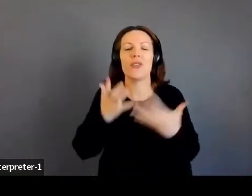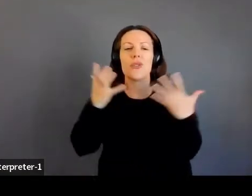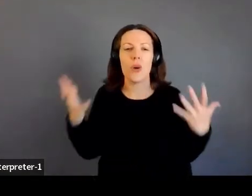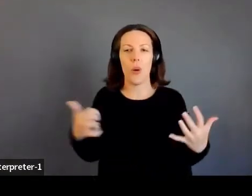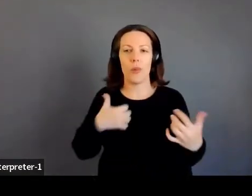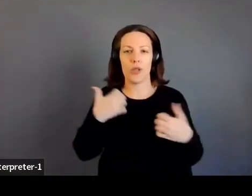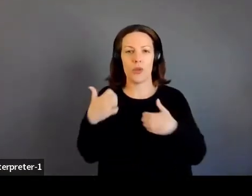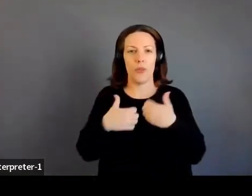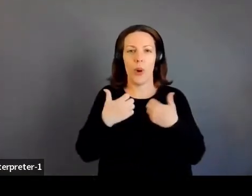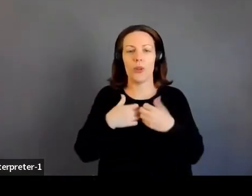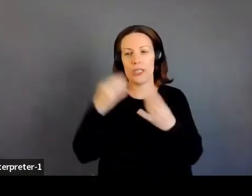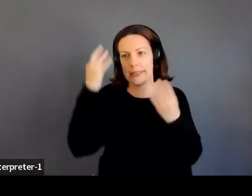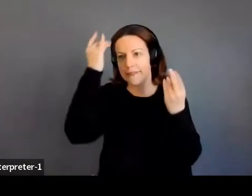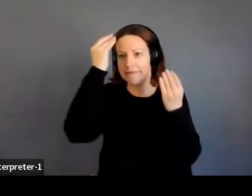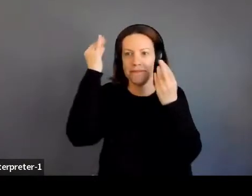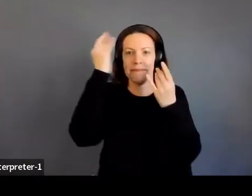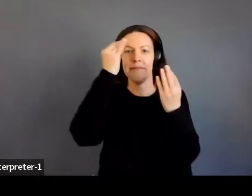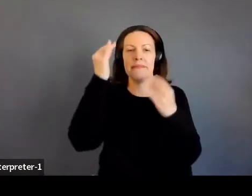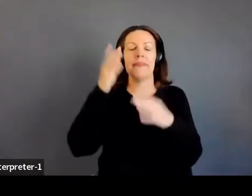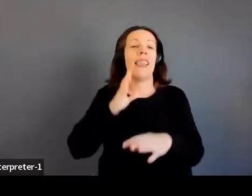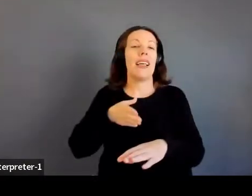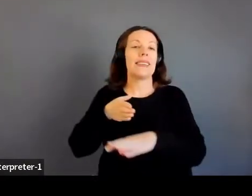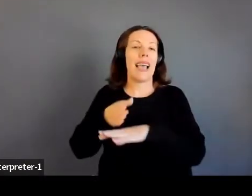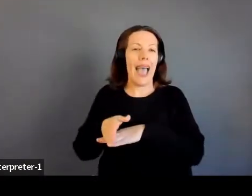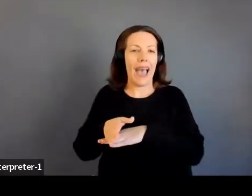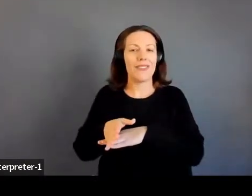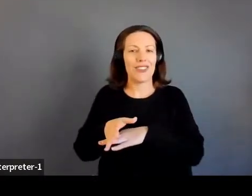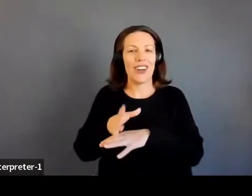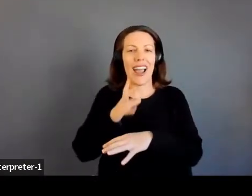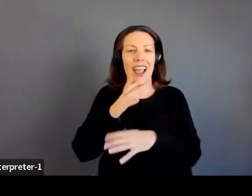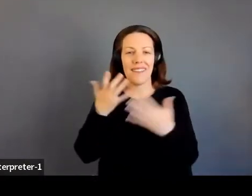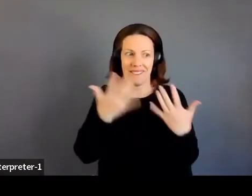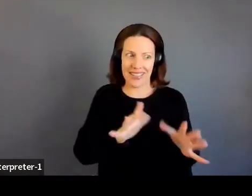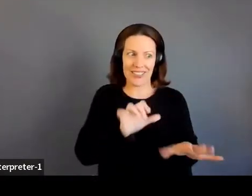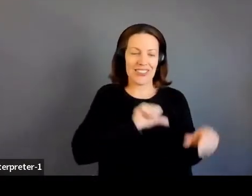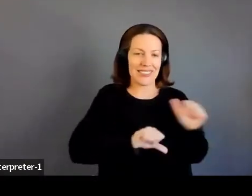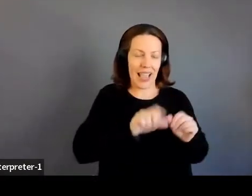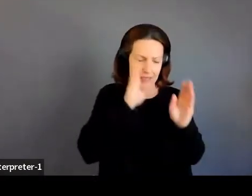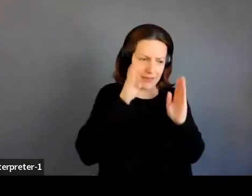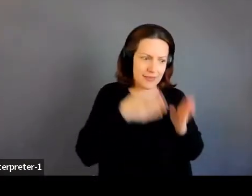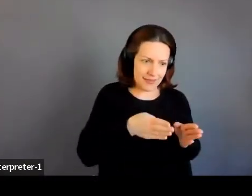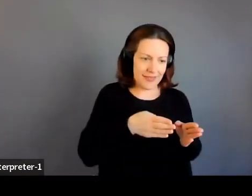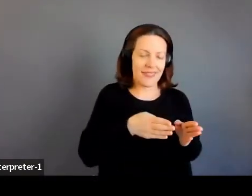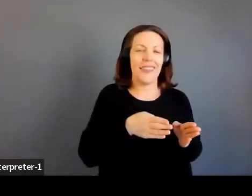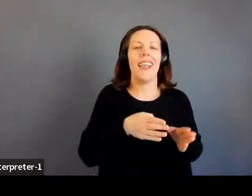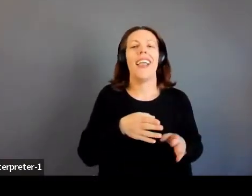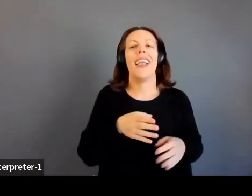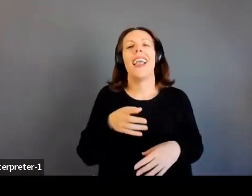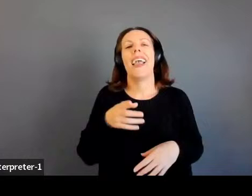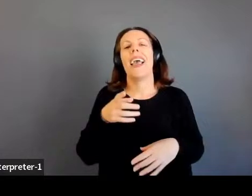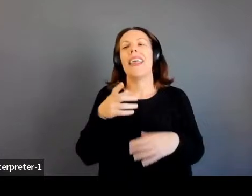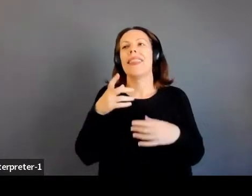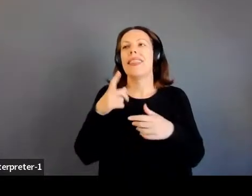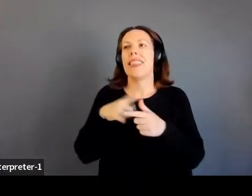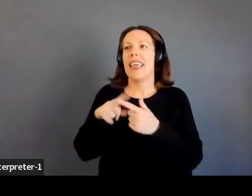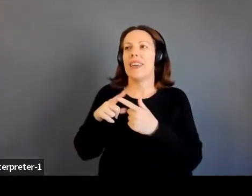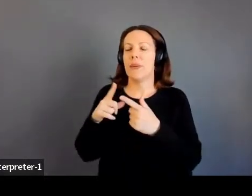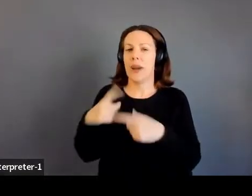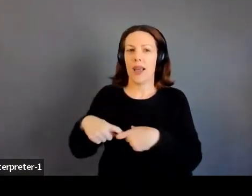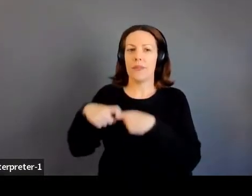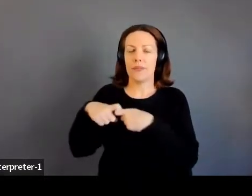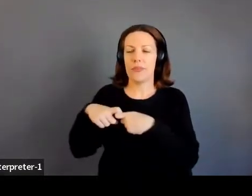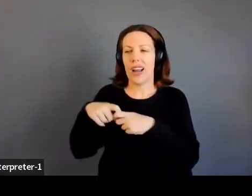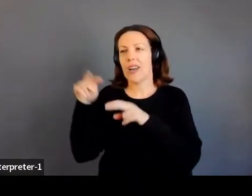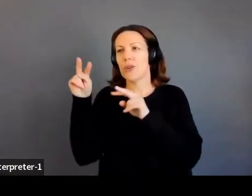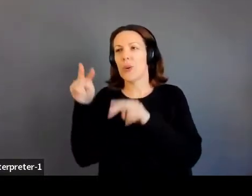going through my head. And this was after I secured the science. So I was very task loaded during my flight. But in that moment where I got to